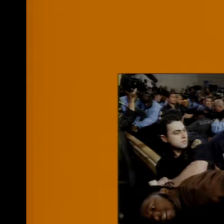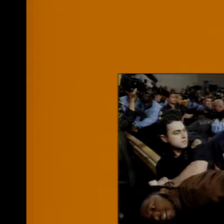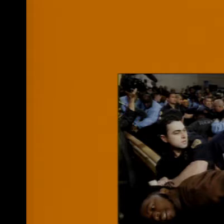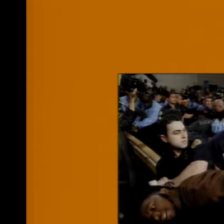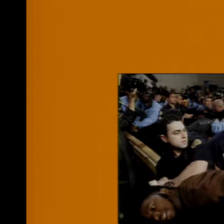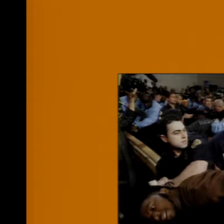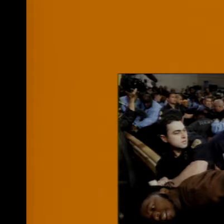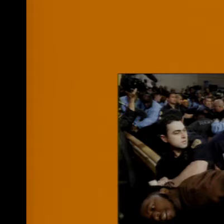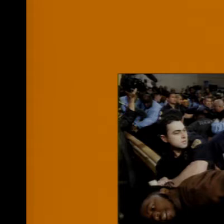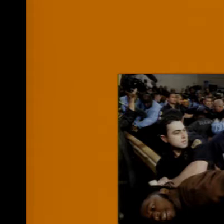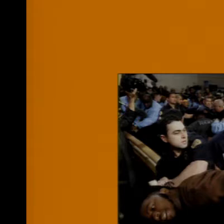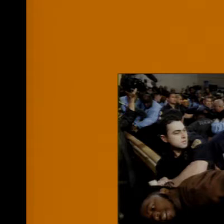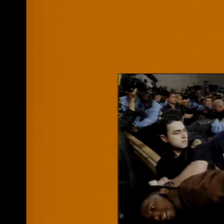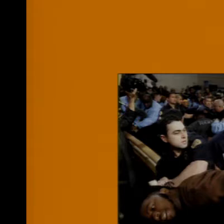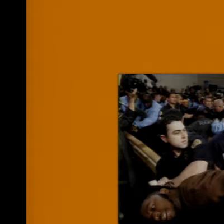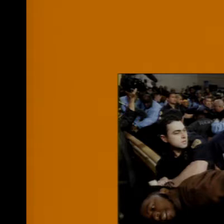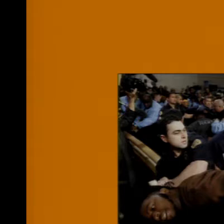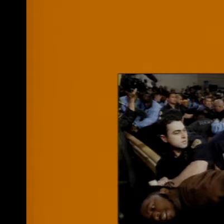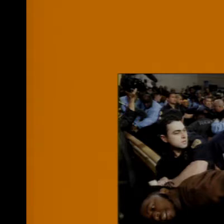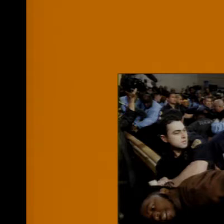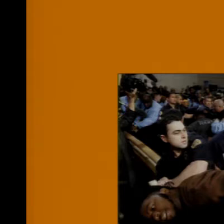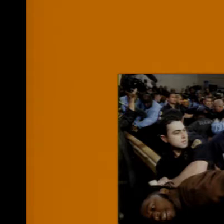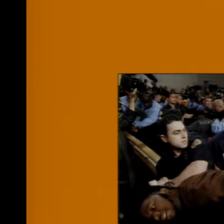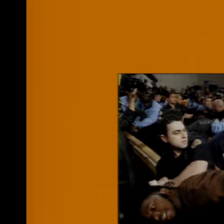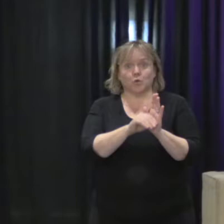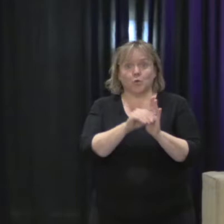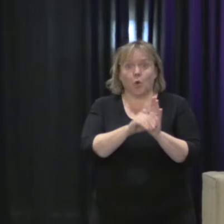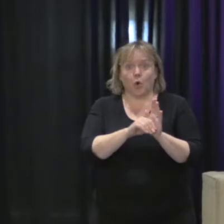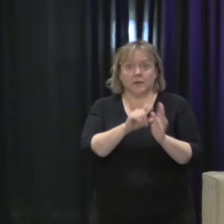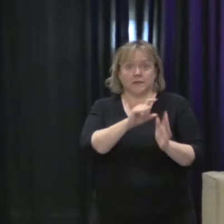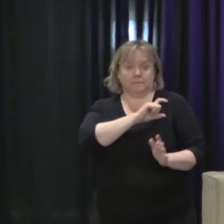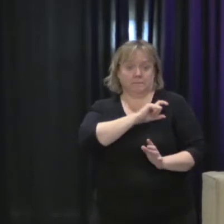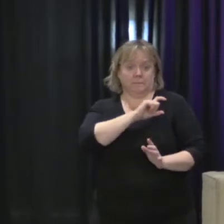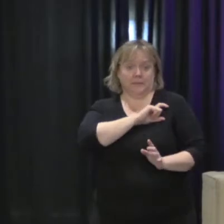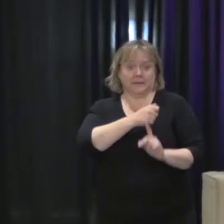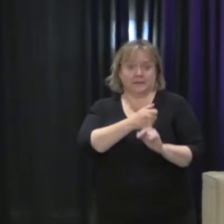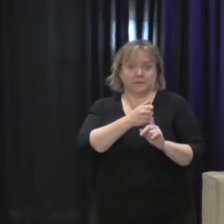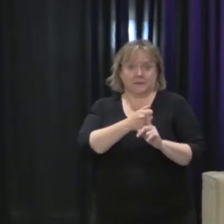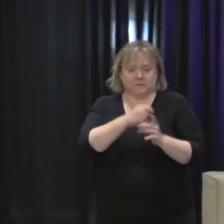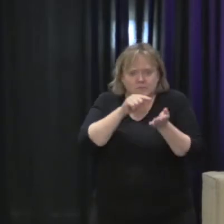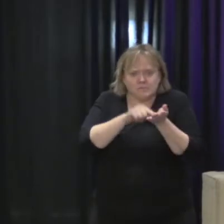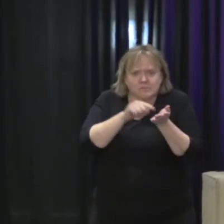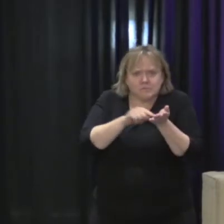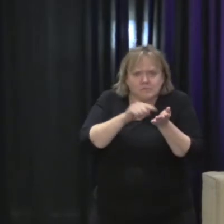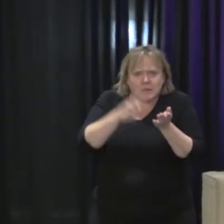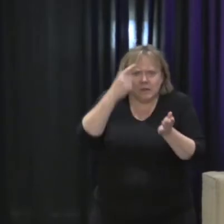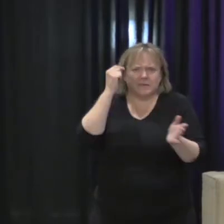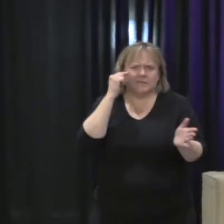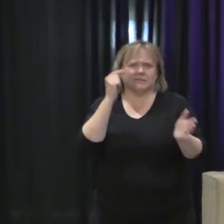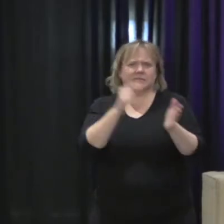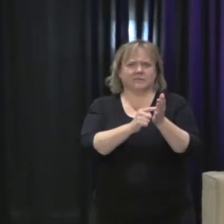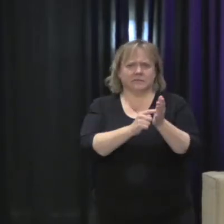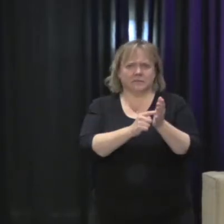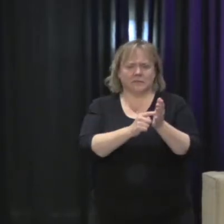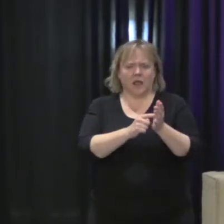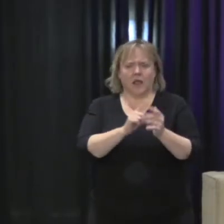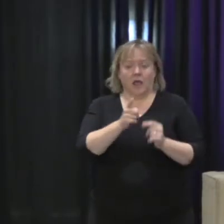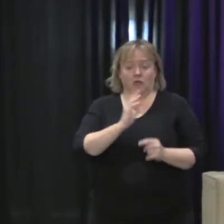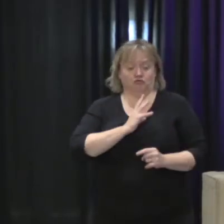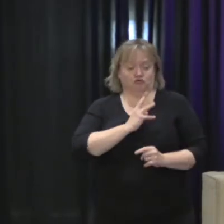example, the New Orleans Police Department was investigated for arresting trans sex workers